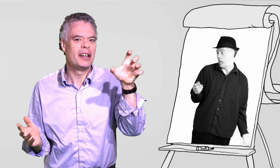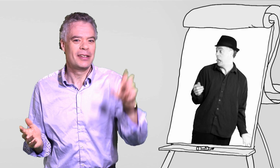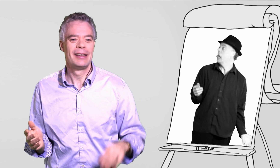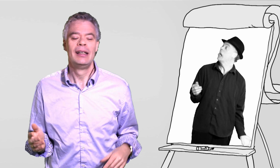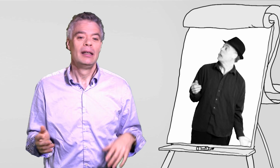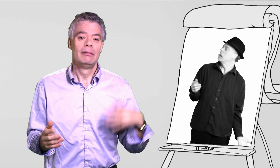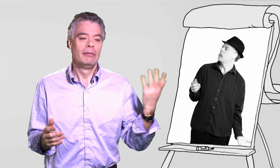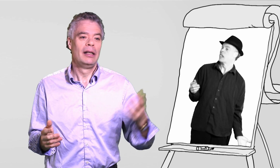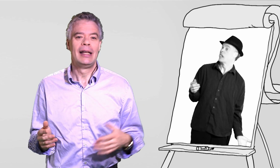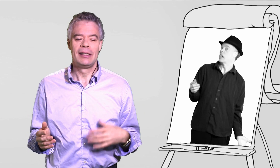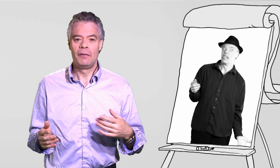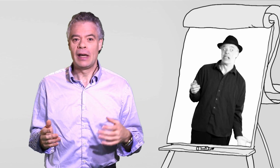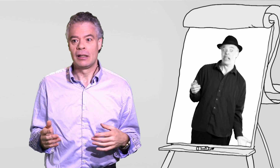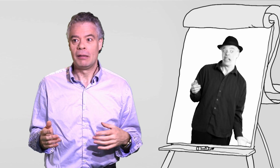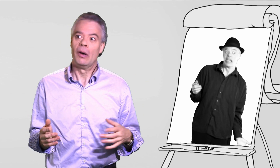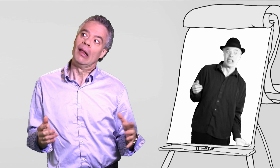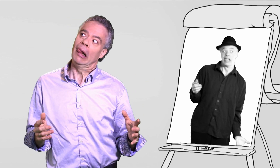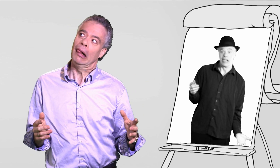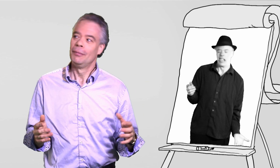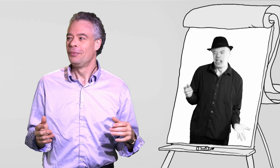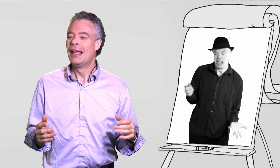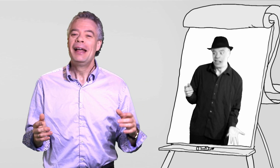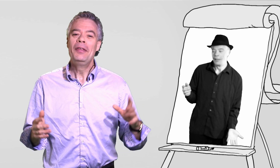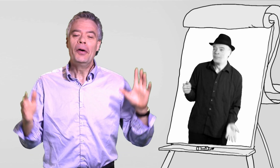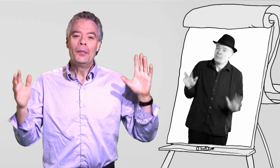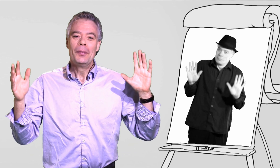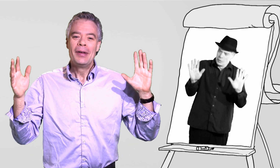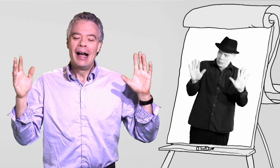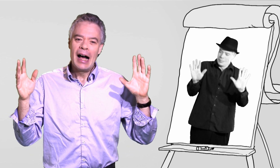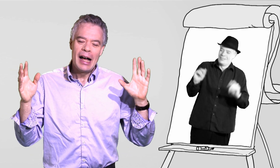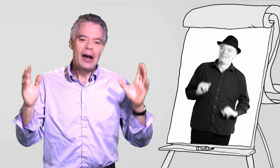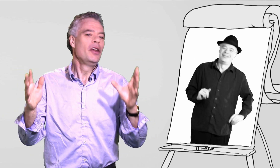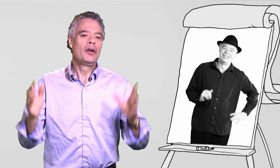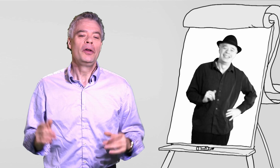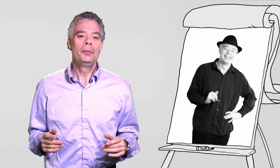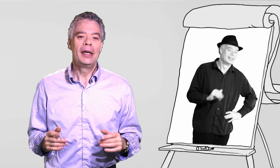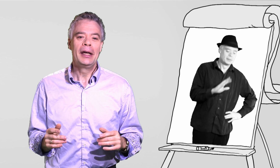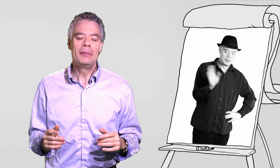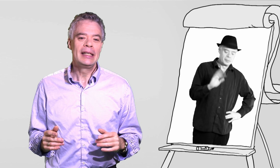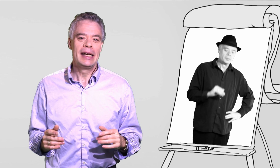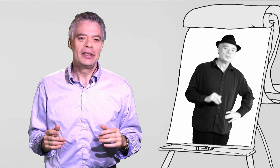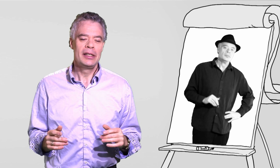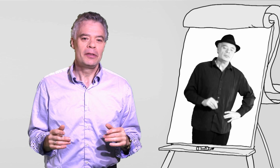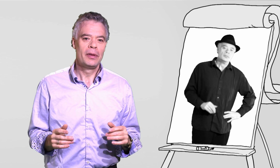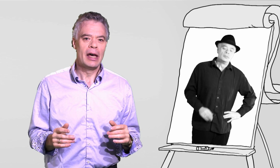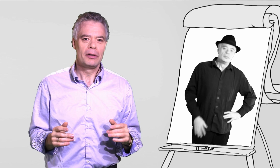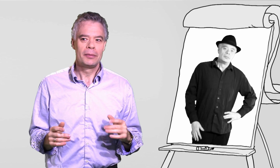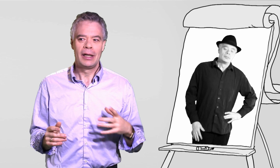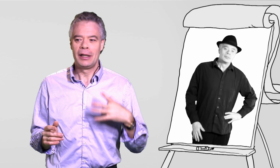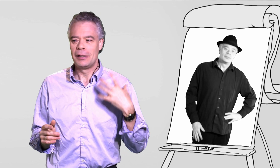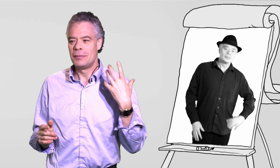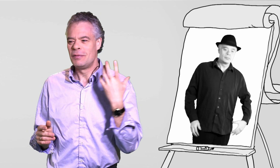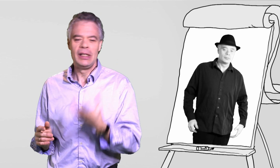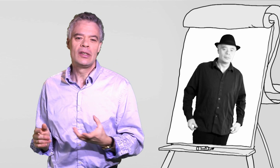works. Well it has an effect on the body. No, not all medication is without